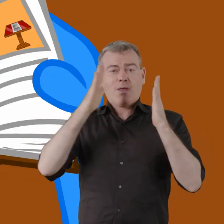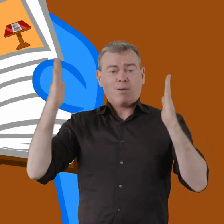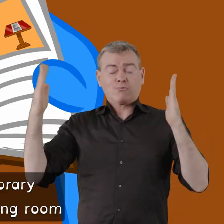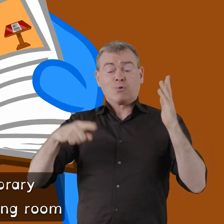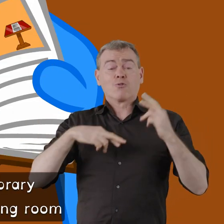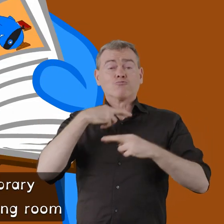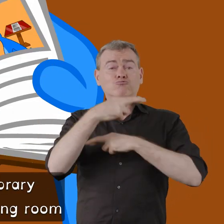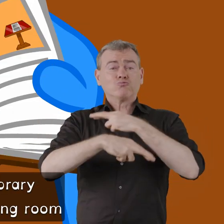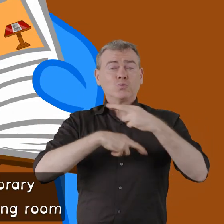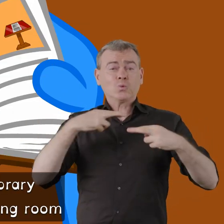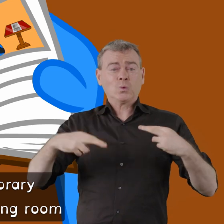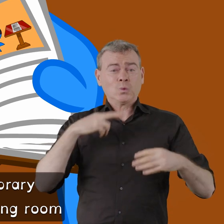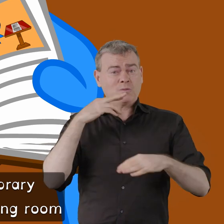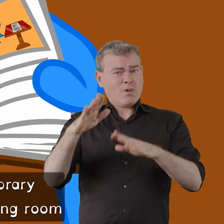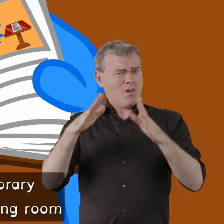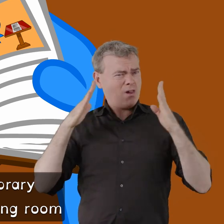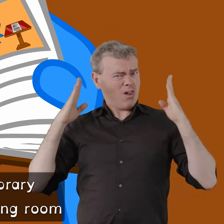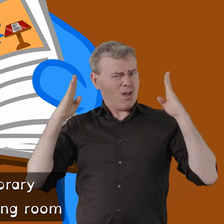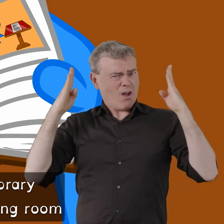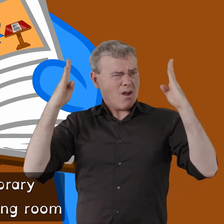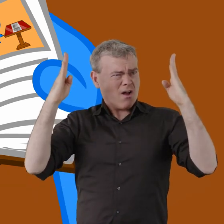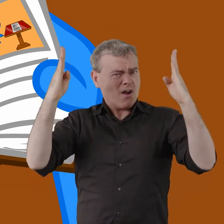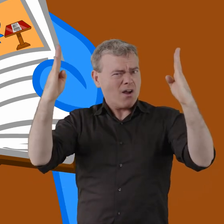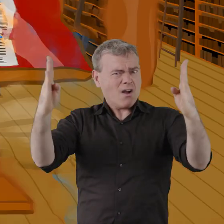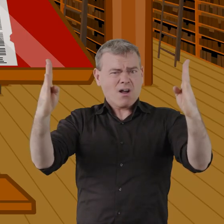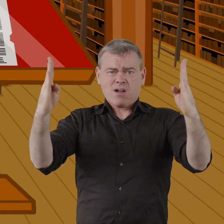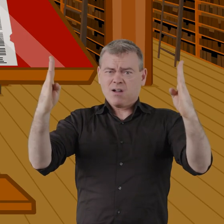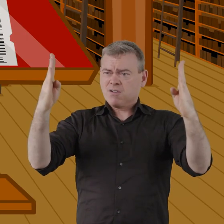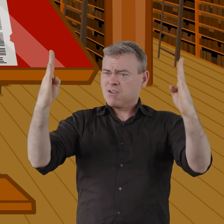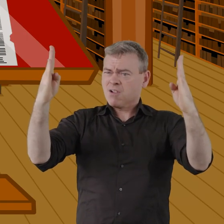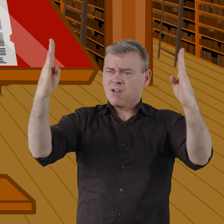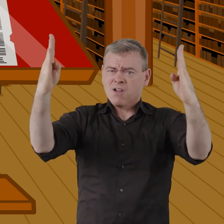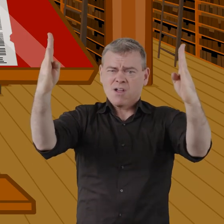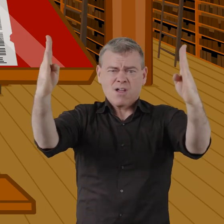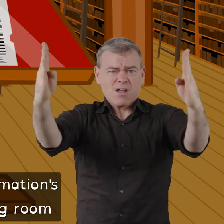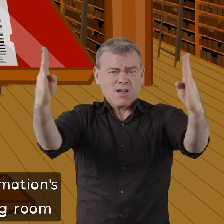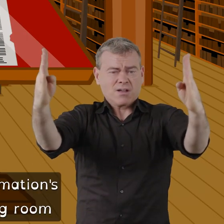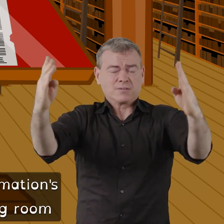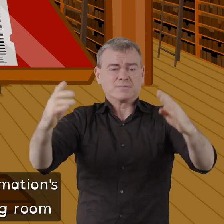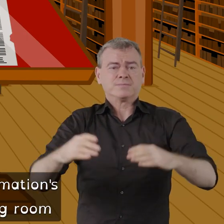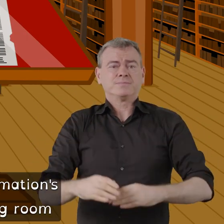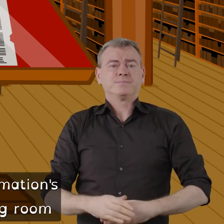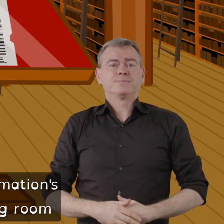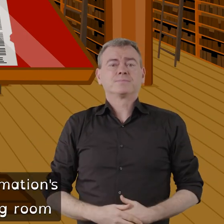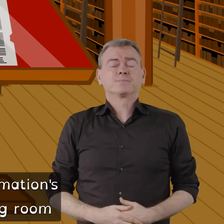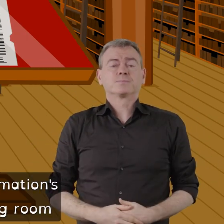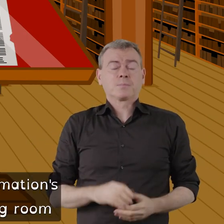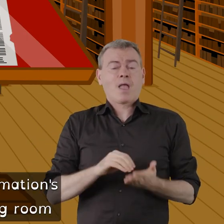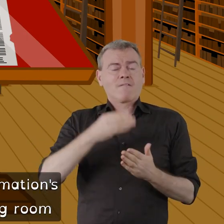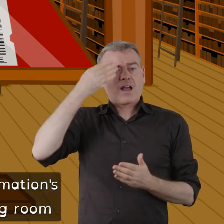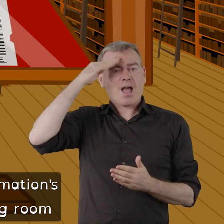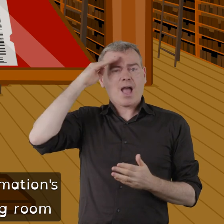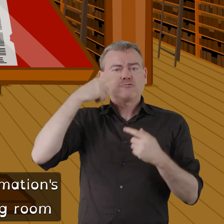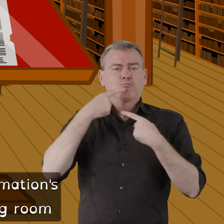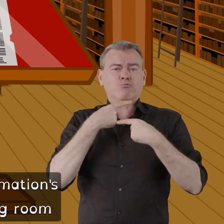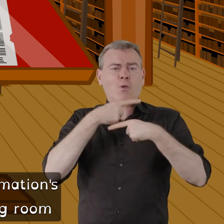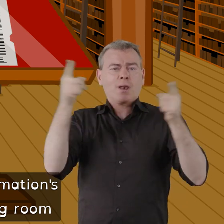in the old library there's a very long room the Irish proclamations in the very long